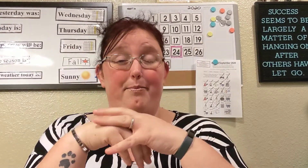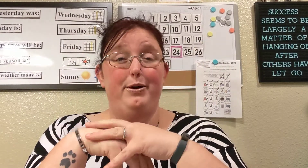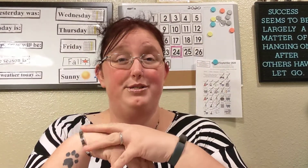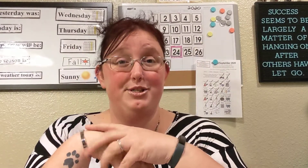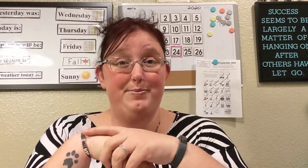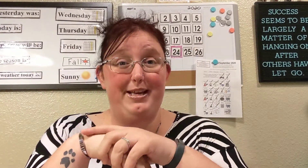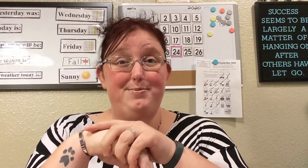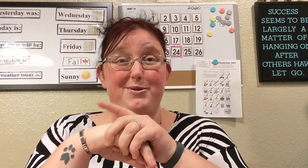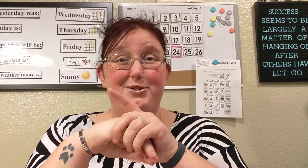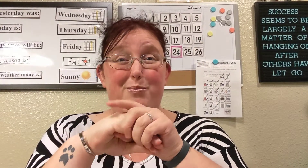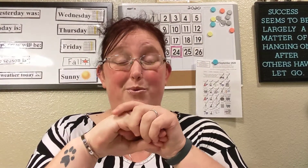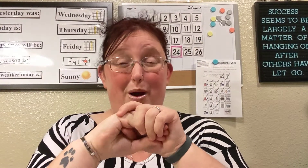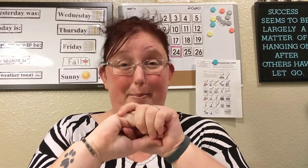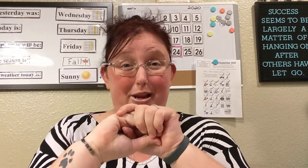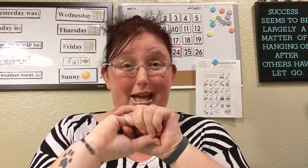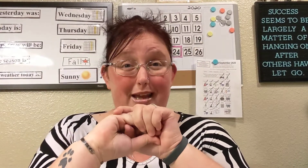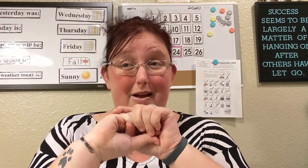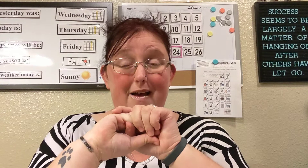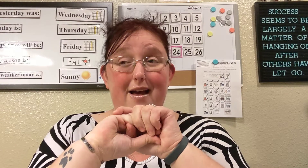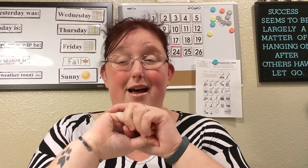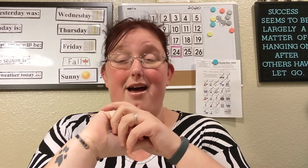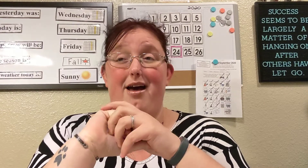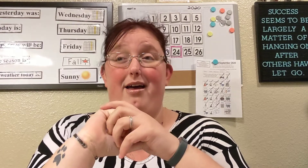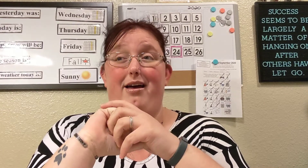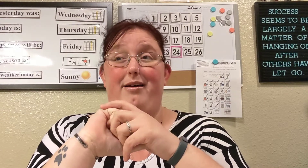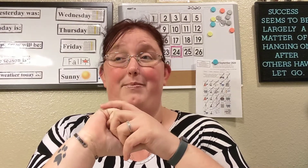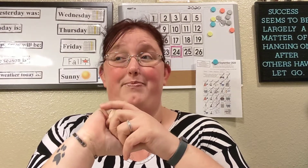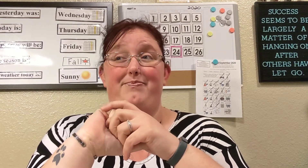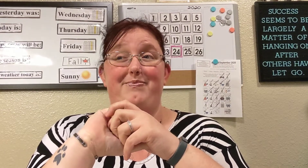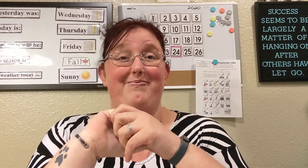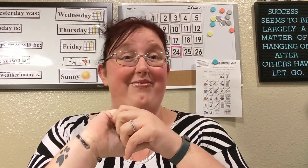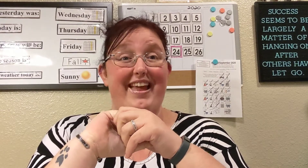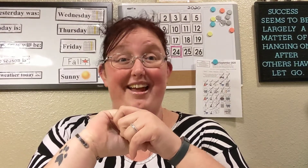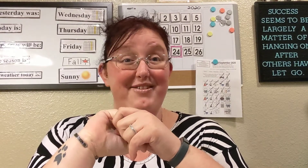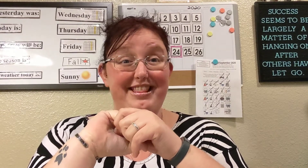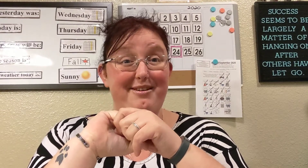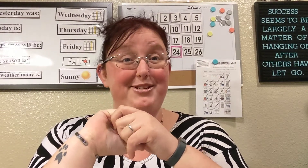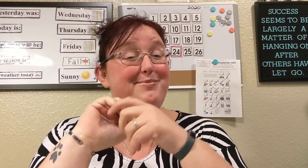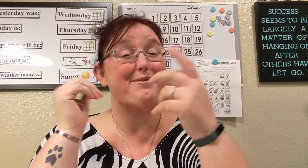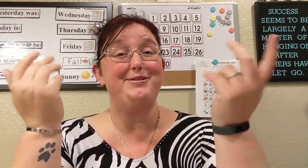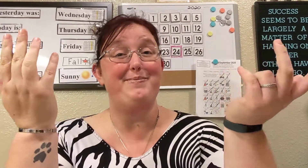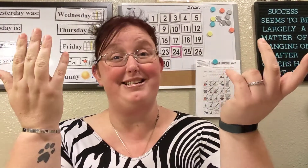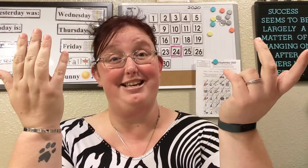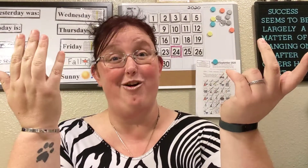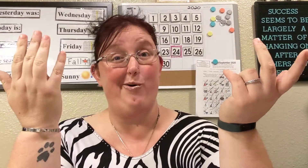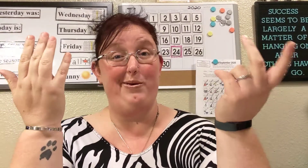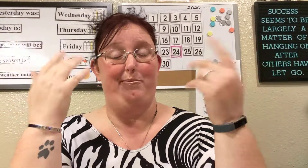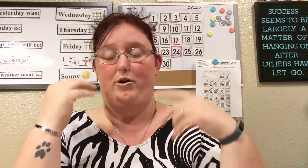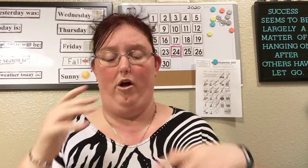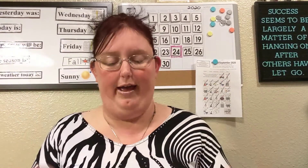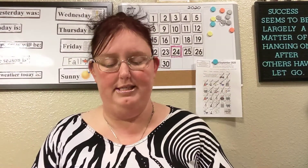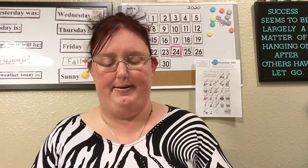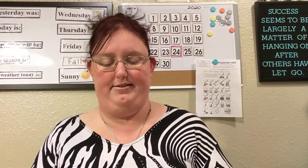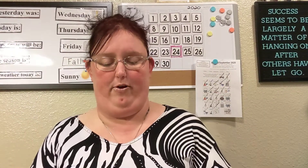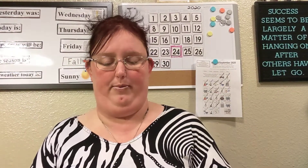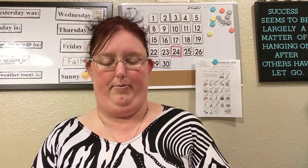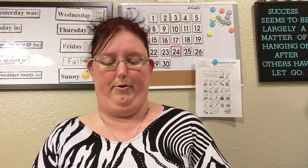personal space personal property um everything we should be respecting all people and all aspects of all people